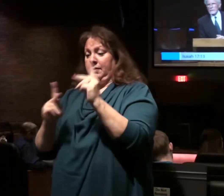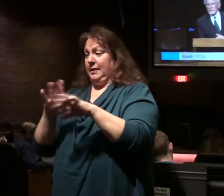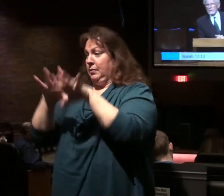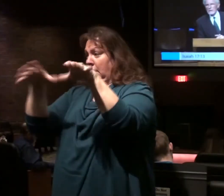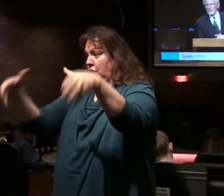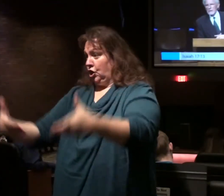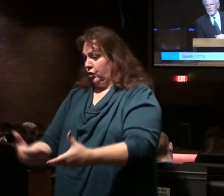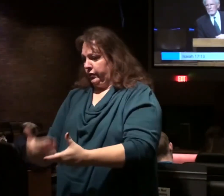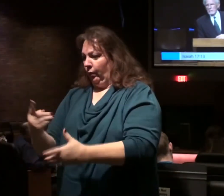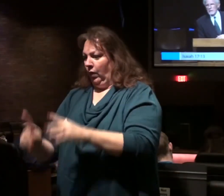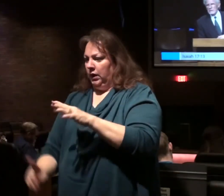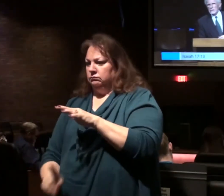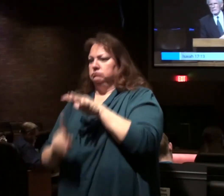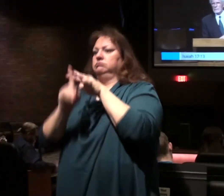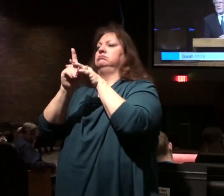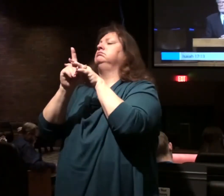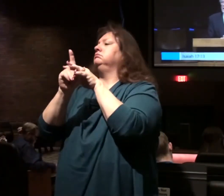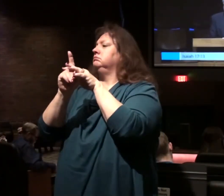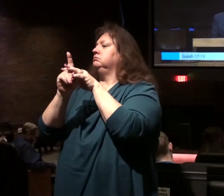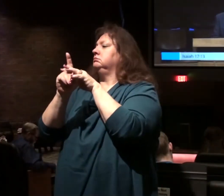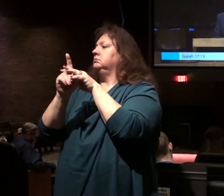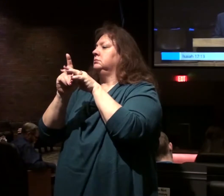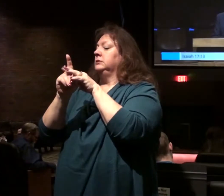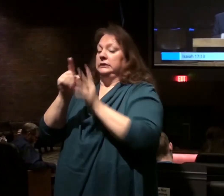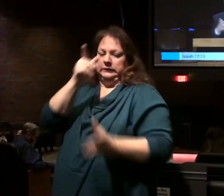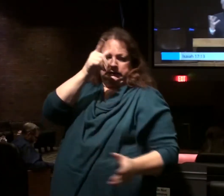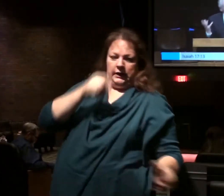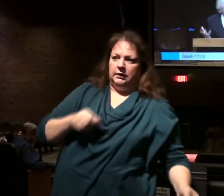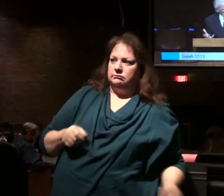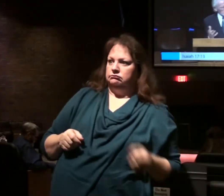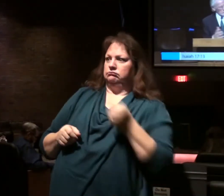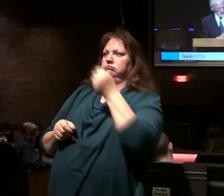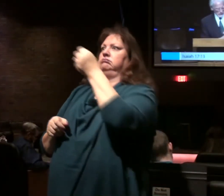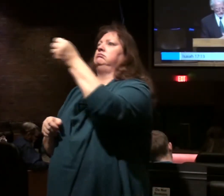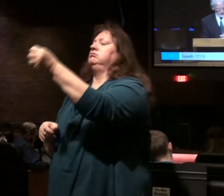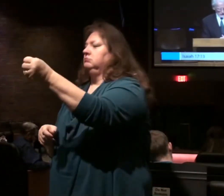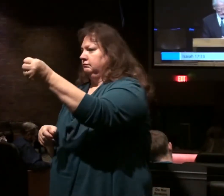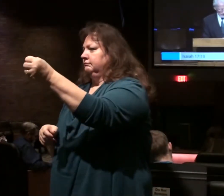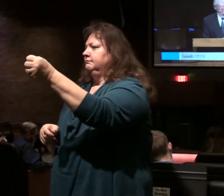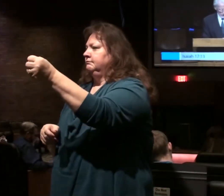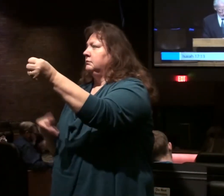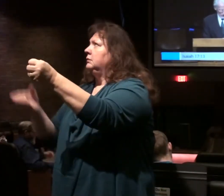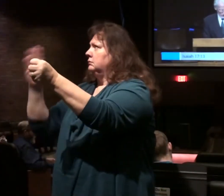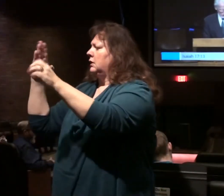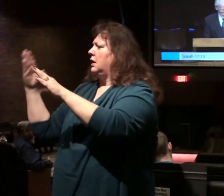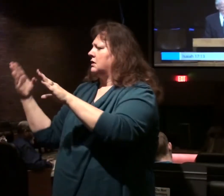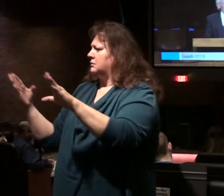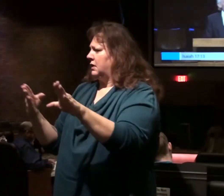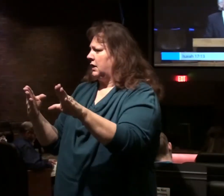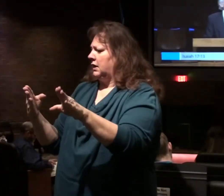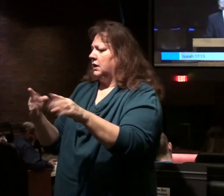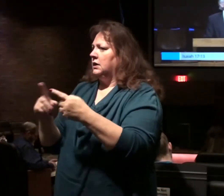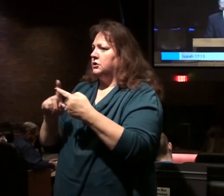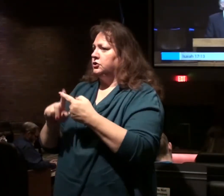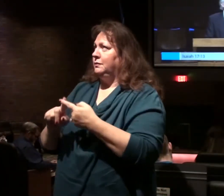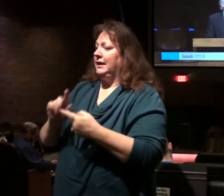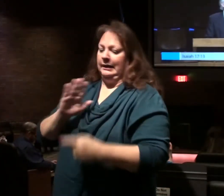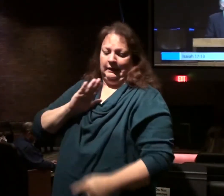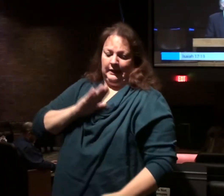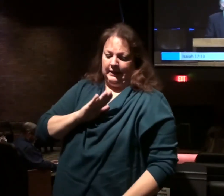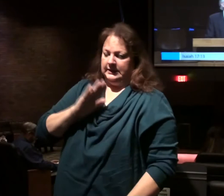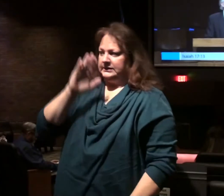the earth, raised up by the devil, the plan of God, to be his man.